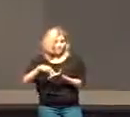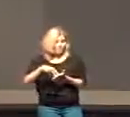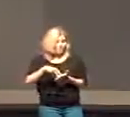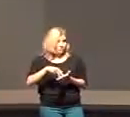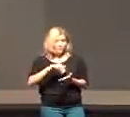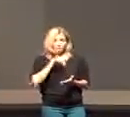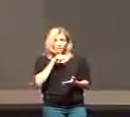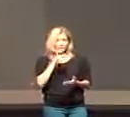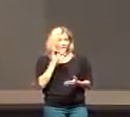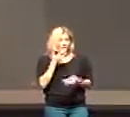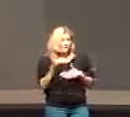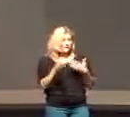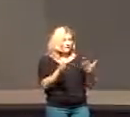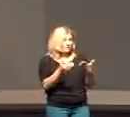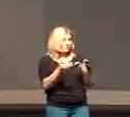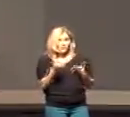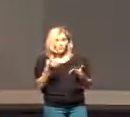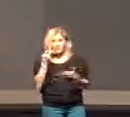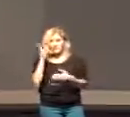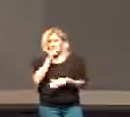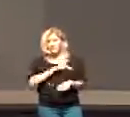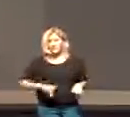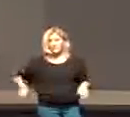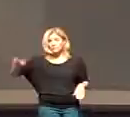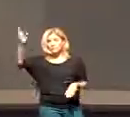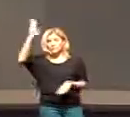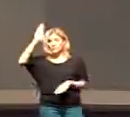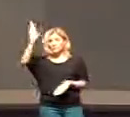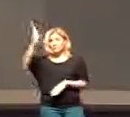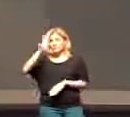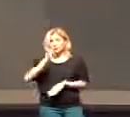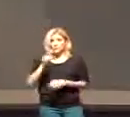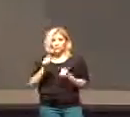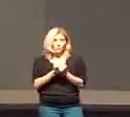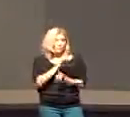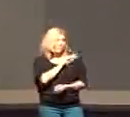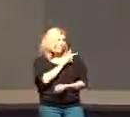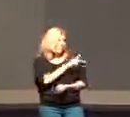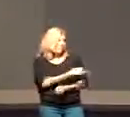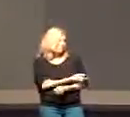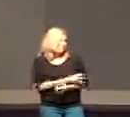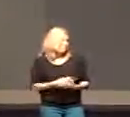not taste death before they see that the kingdom of God has come with power.